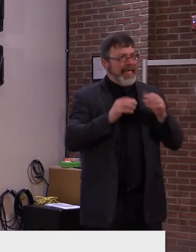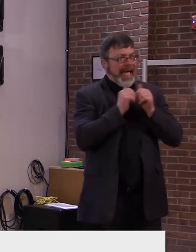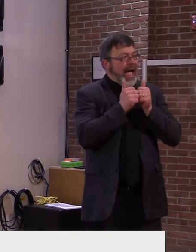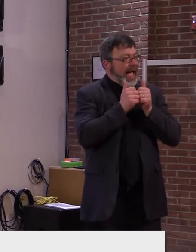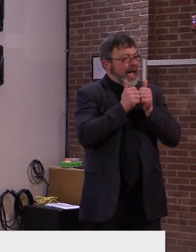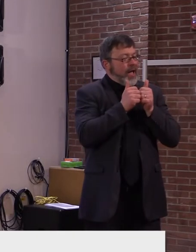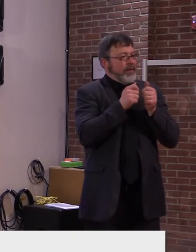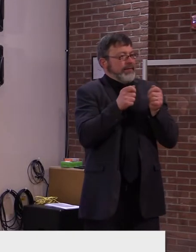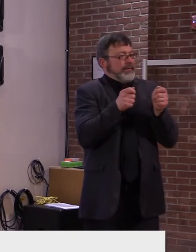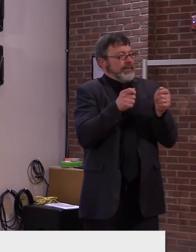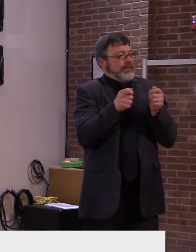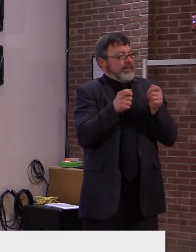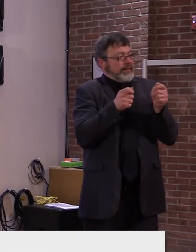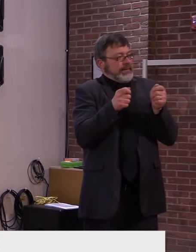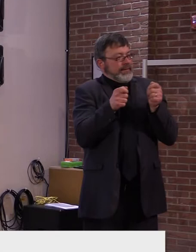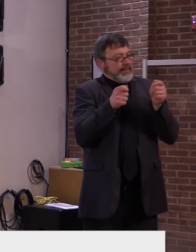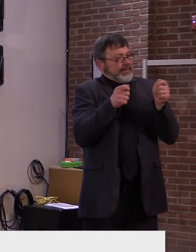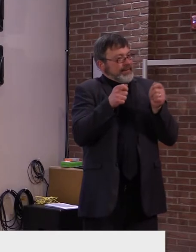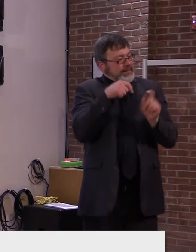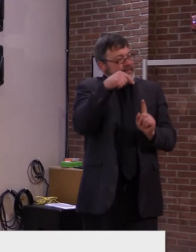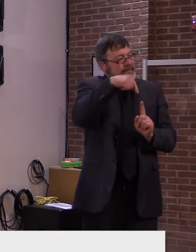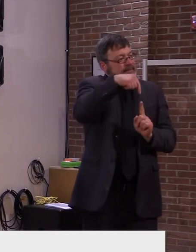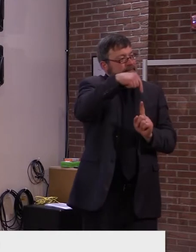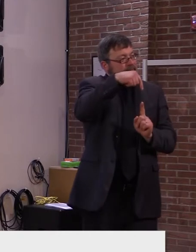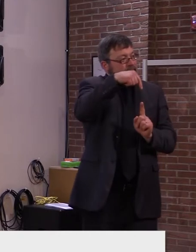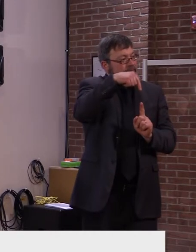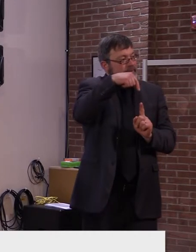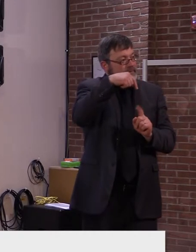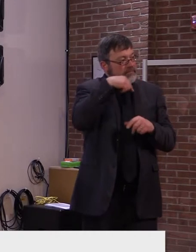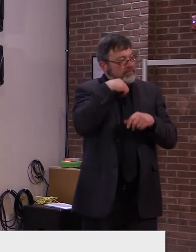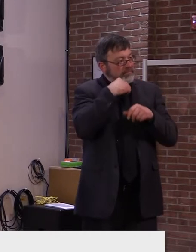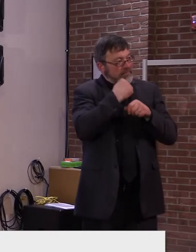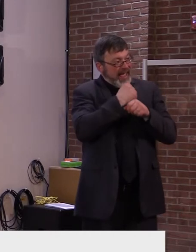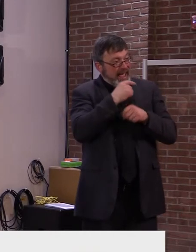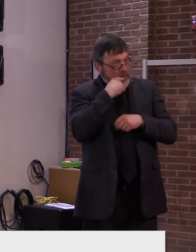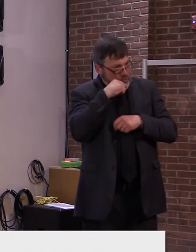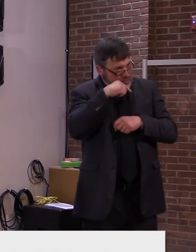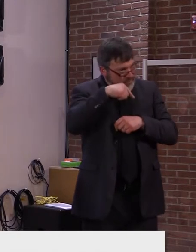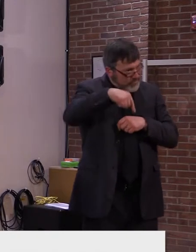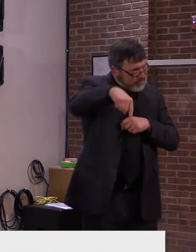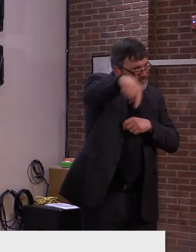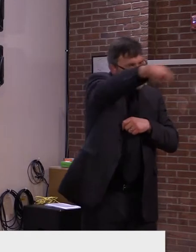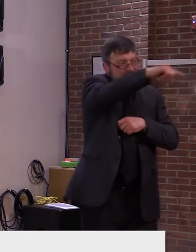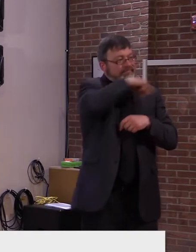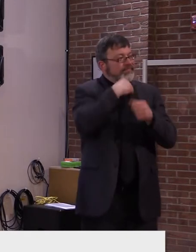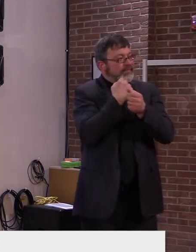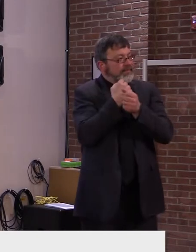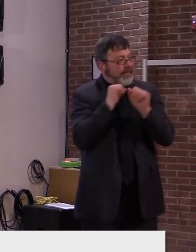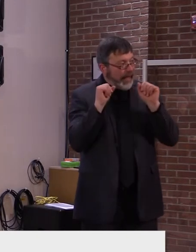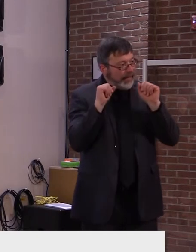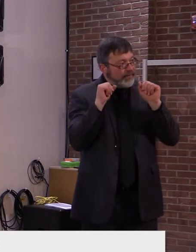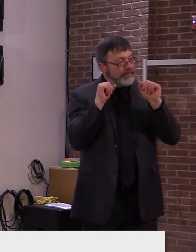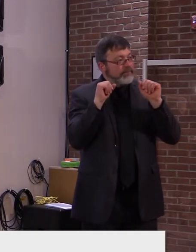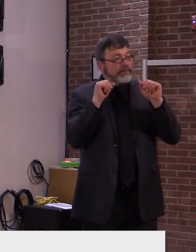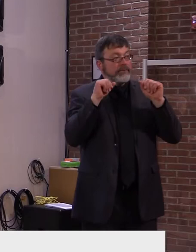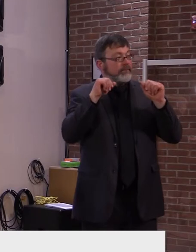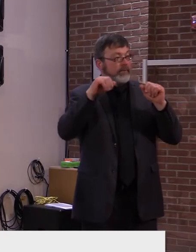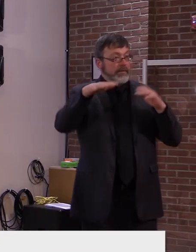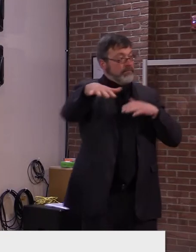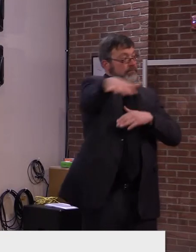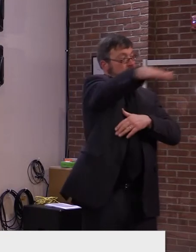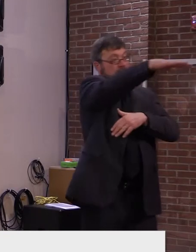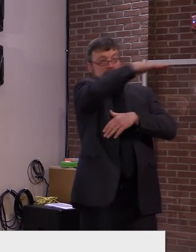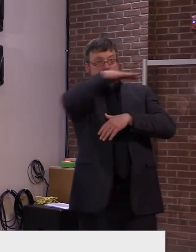that we are providing the safest and highest quality environment for Vermont's long-term care facility